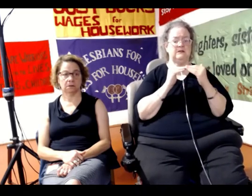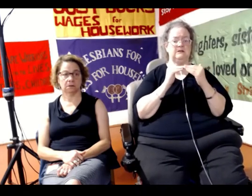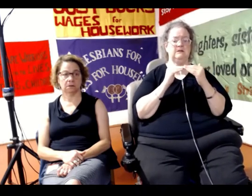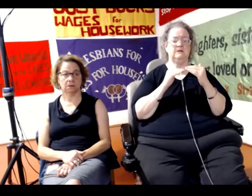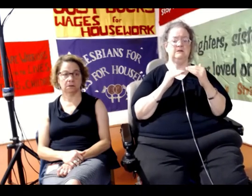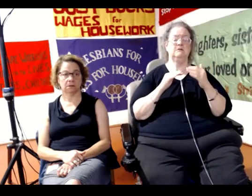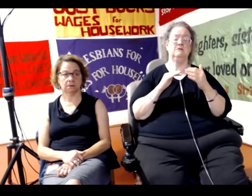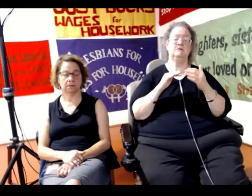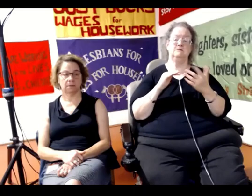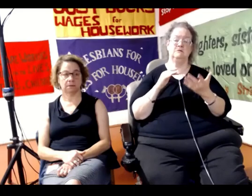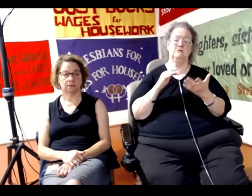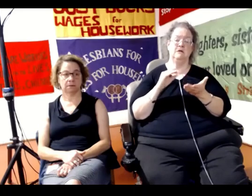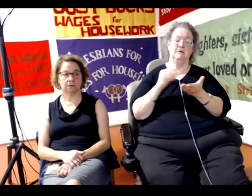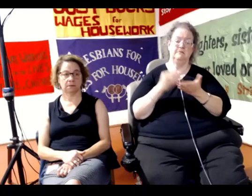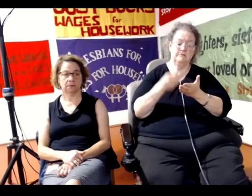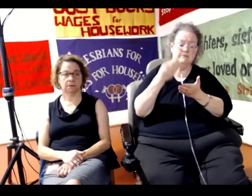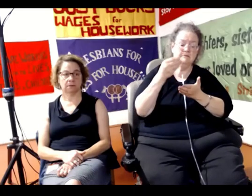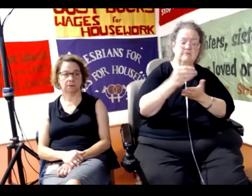asylum.